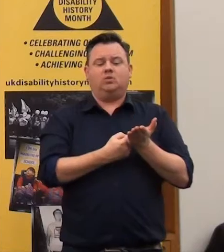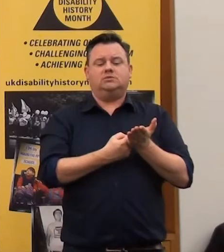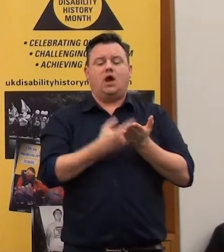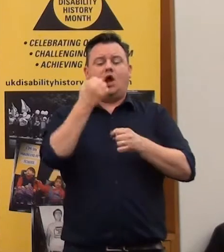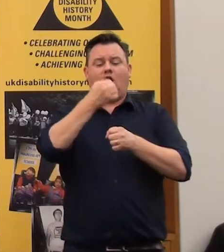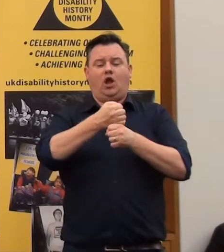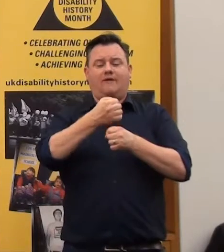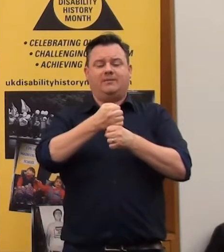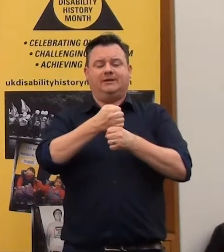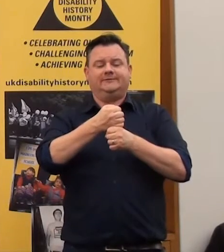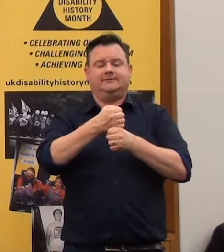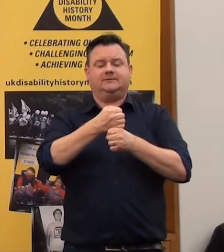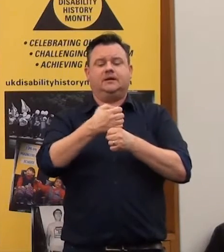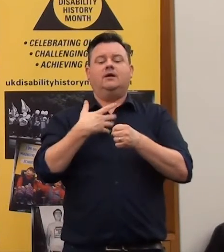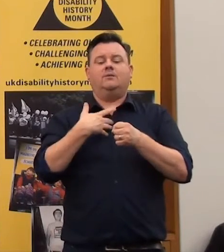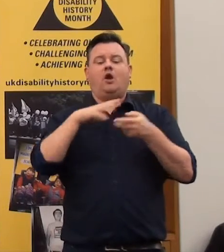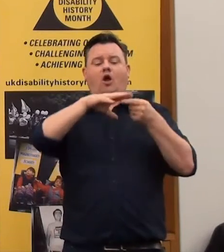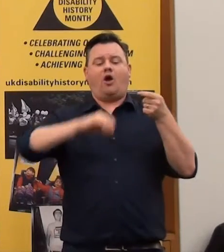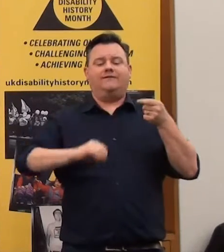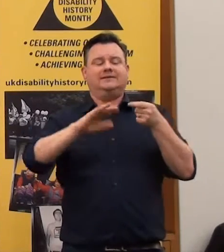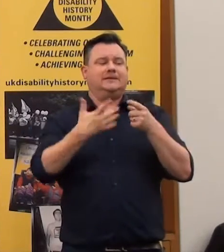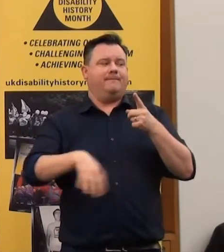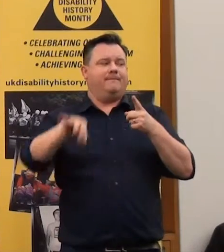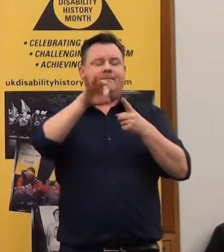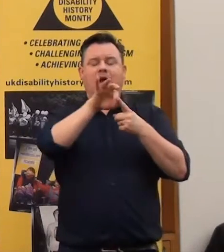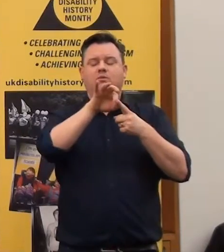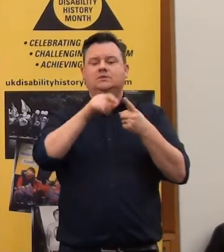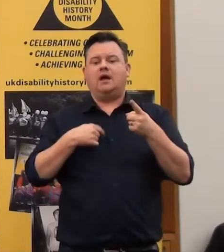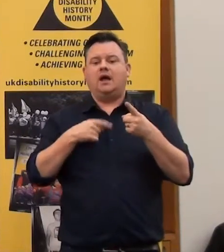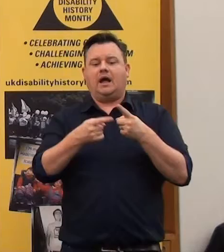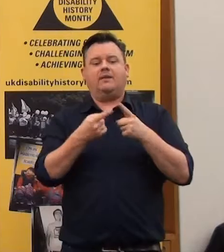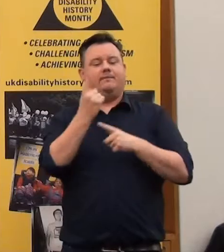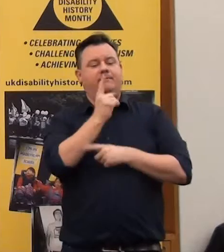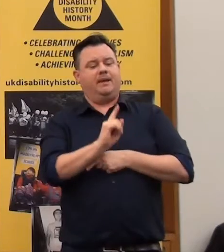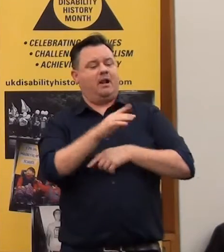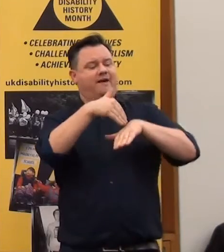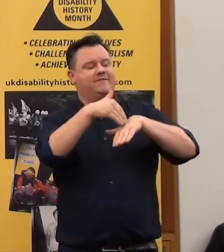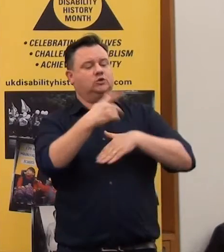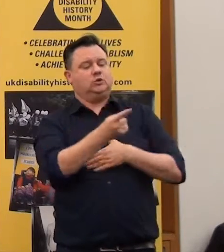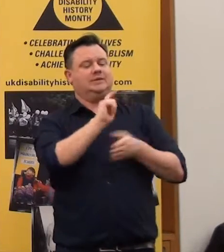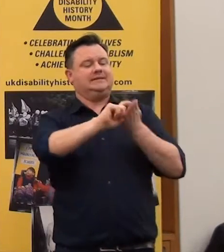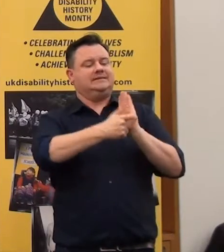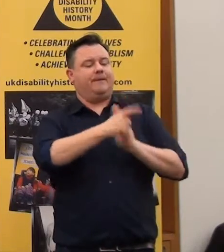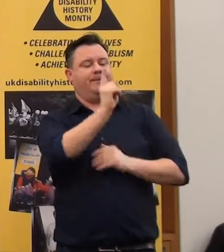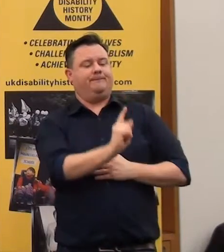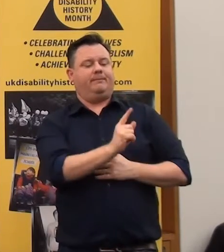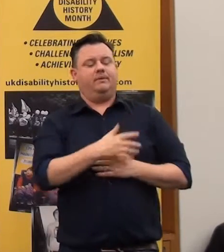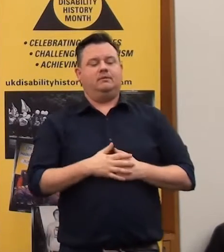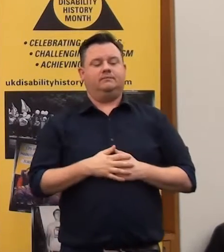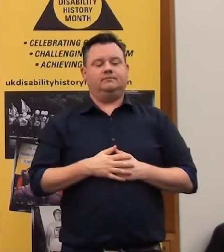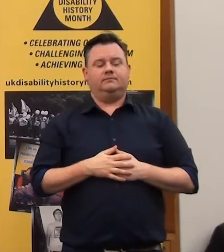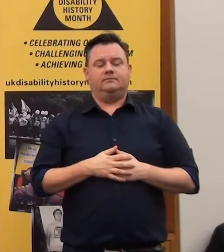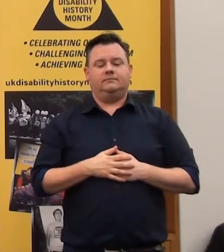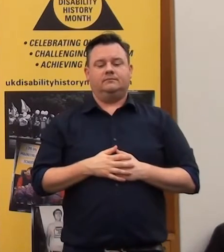government put forward today, they're taking £10 off people. And the people they're hitting the hardest are disabled people. And what